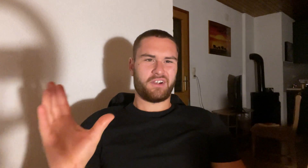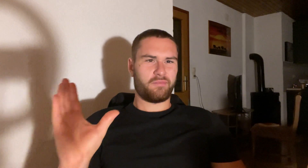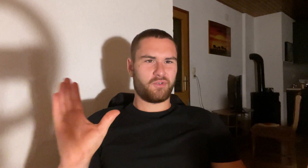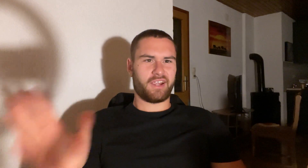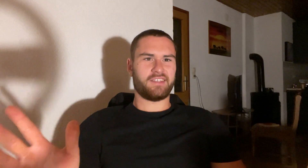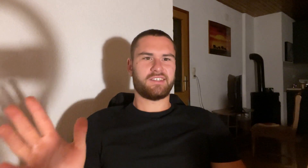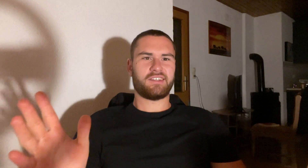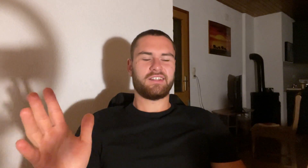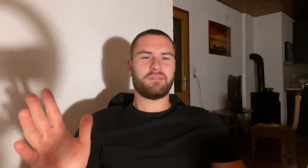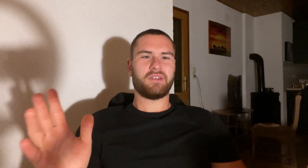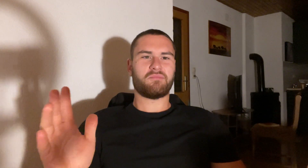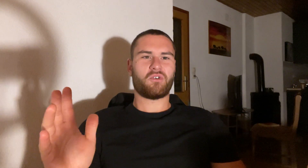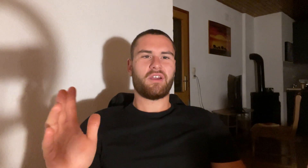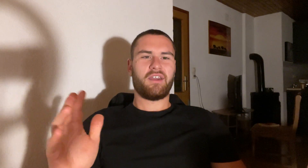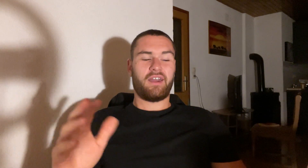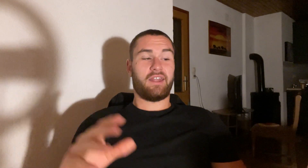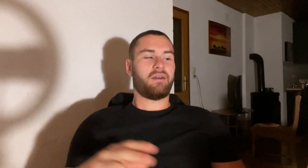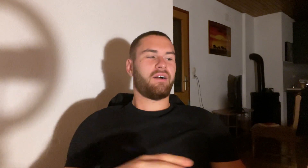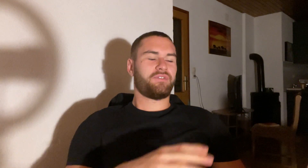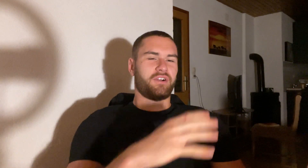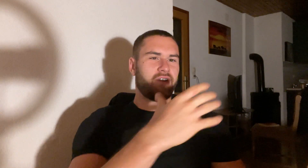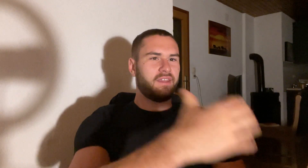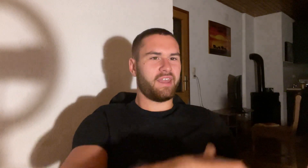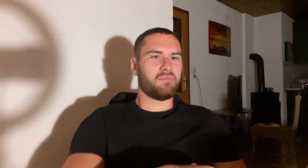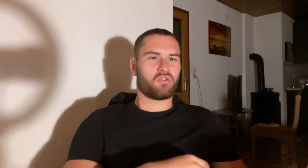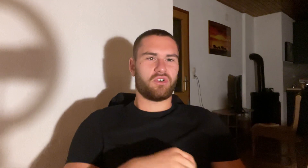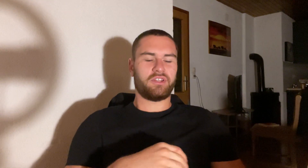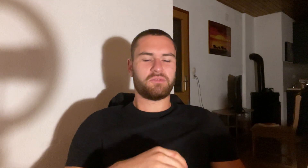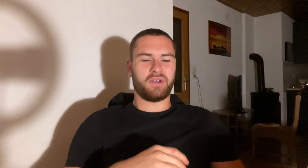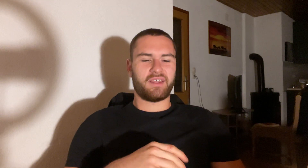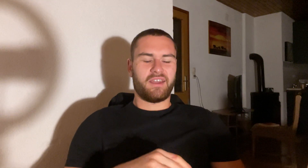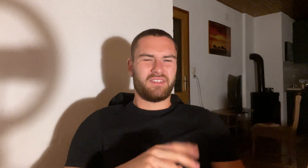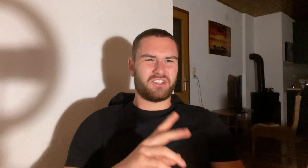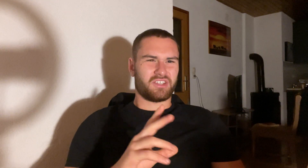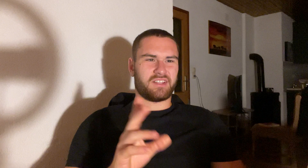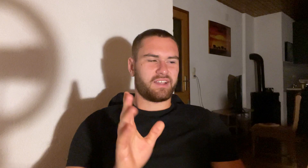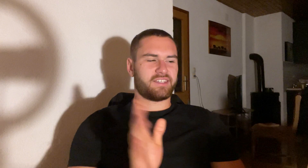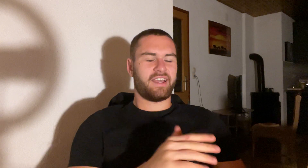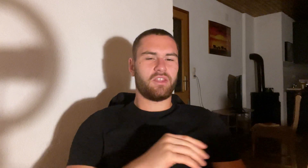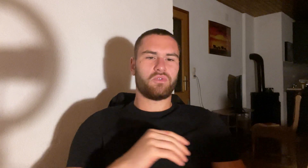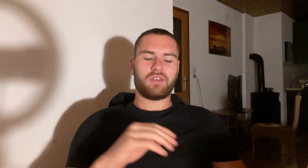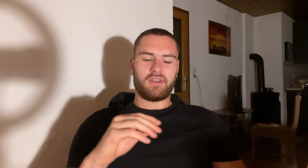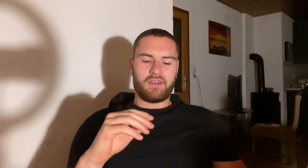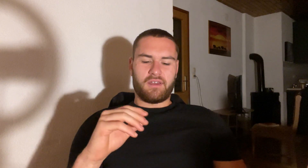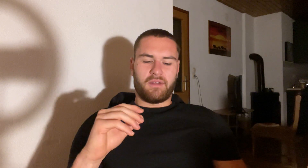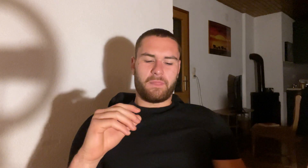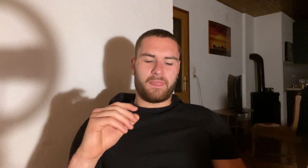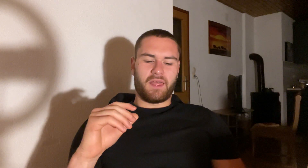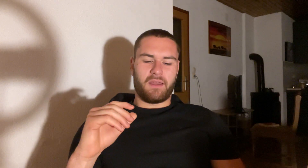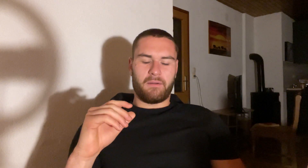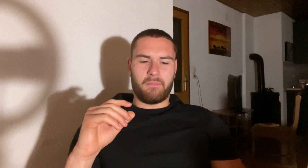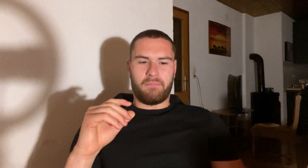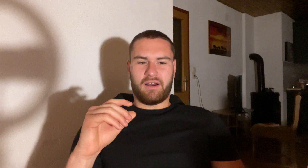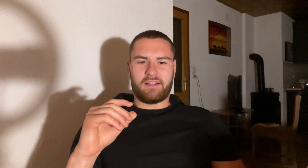I practice it a little bit more and after I get more knowledge, but that's just like a side note. But